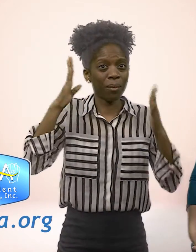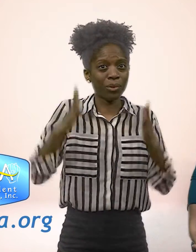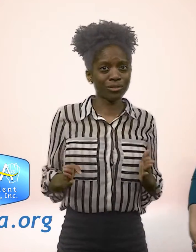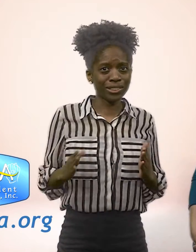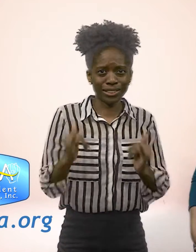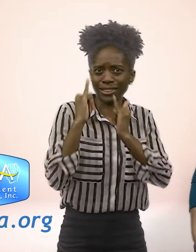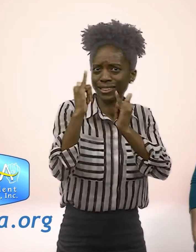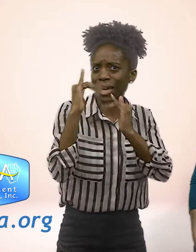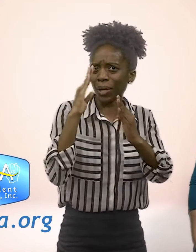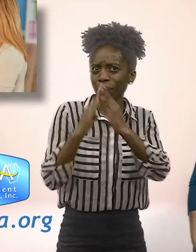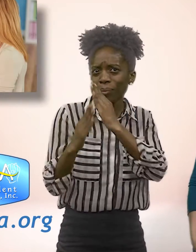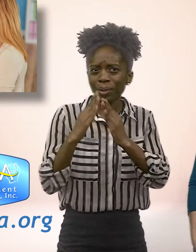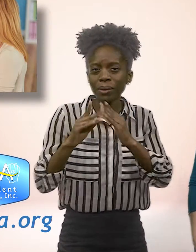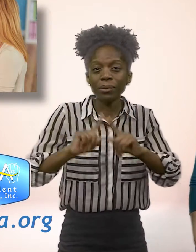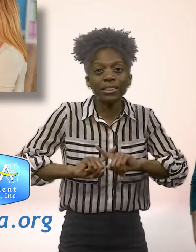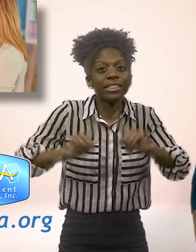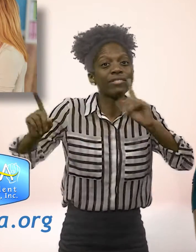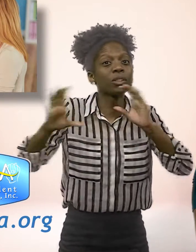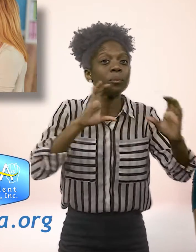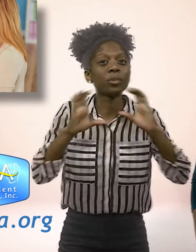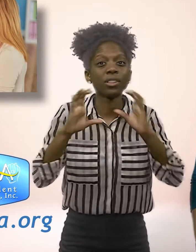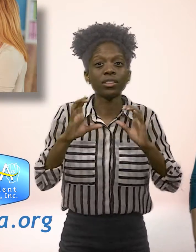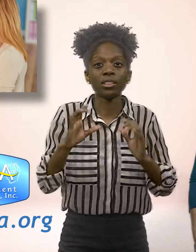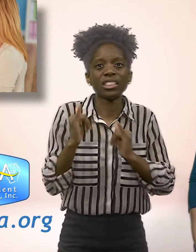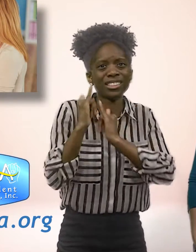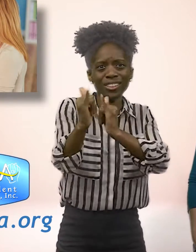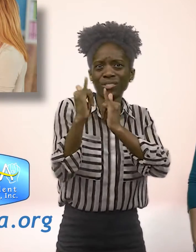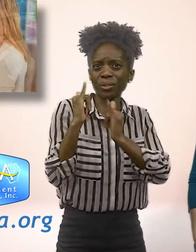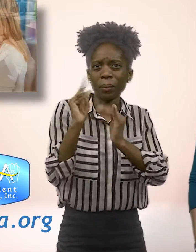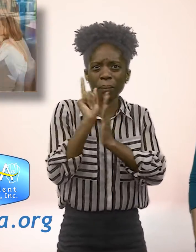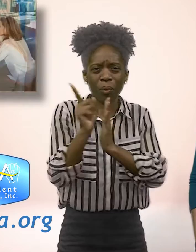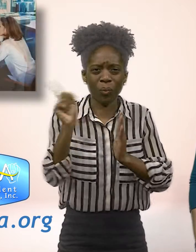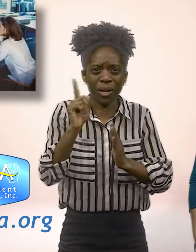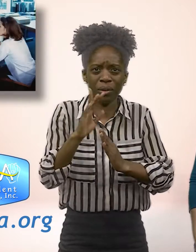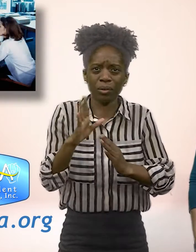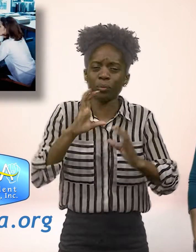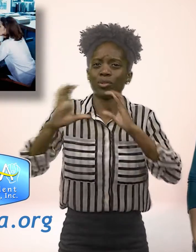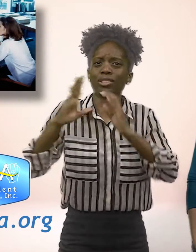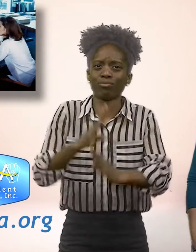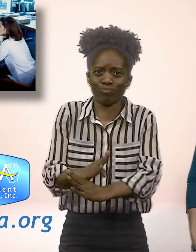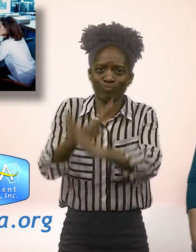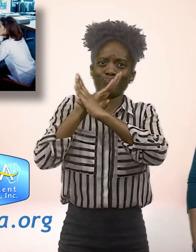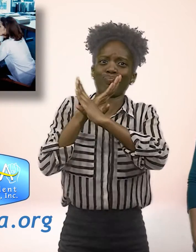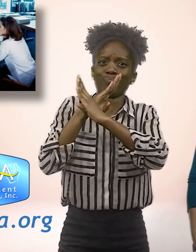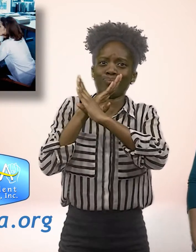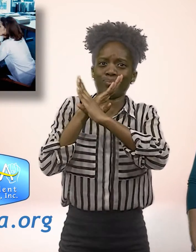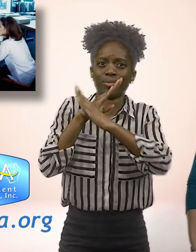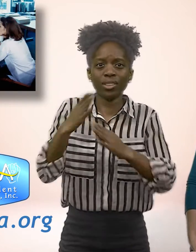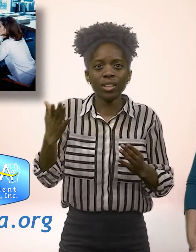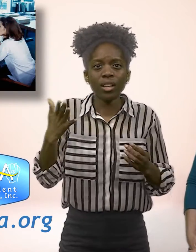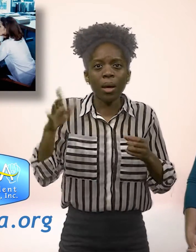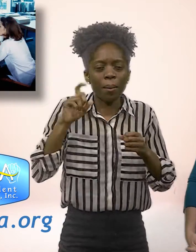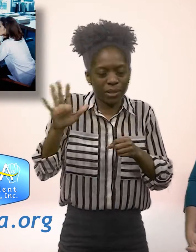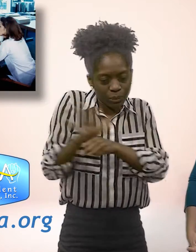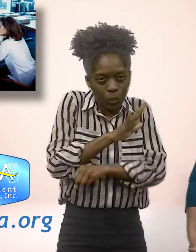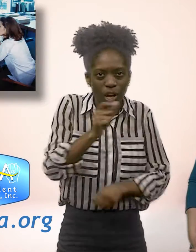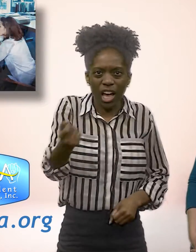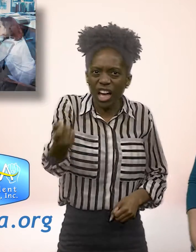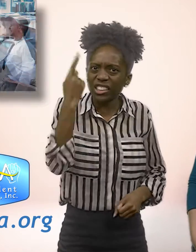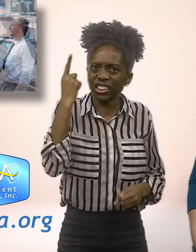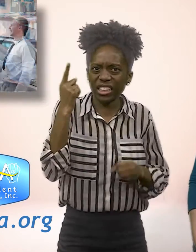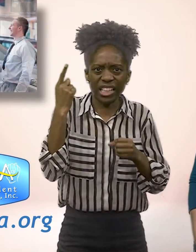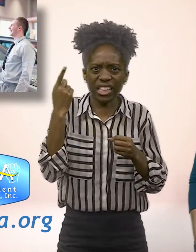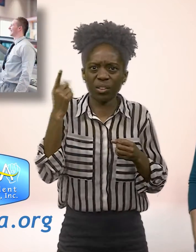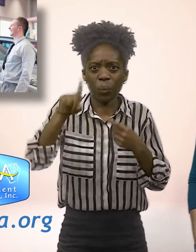As a Deaf person, I access the same community as you, but communicate differently. Just like you, I have moments where communication is